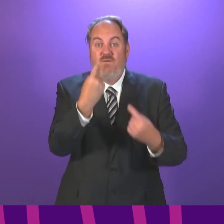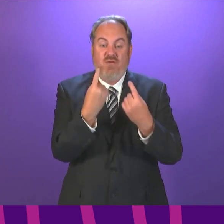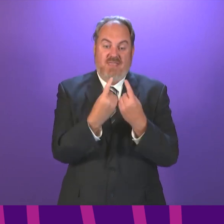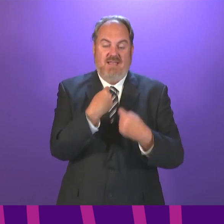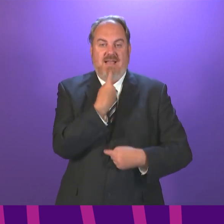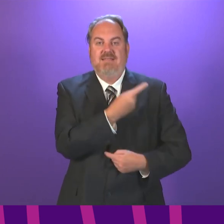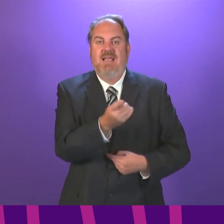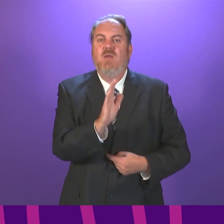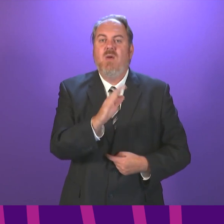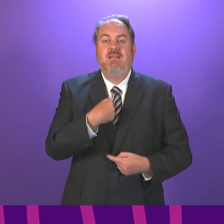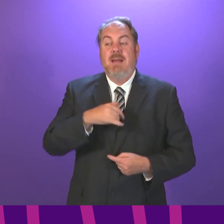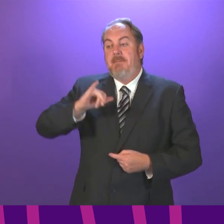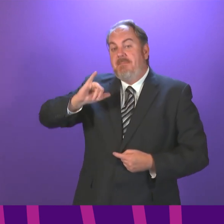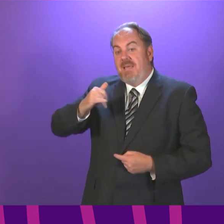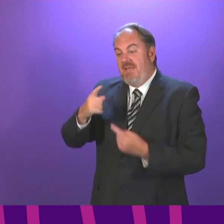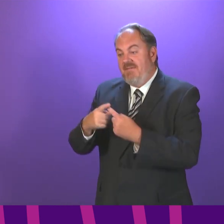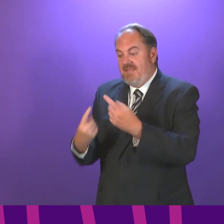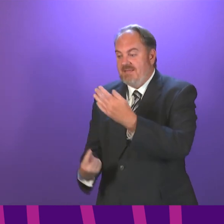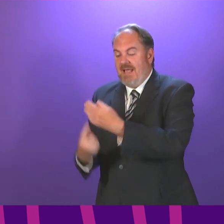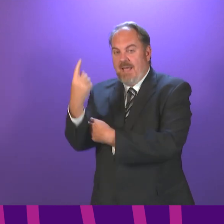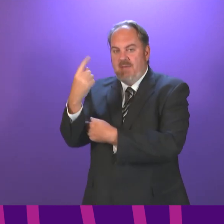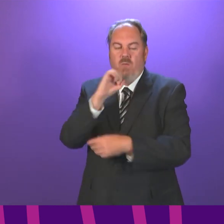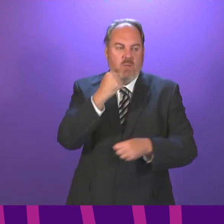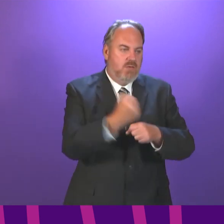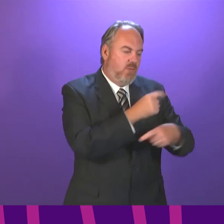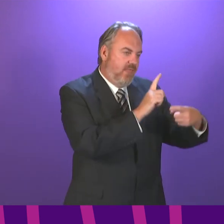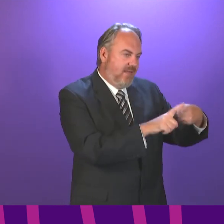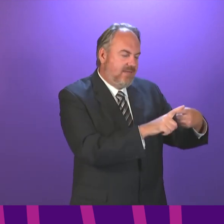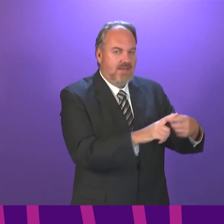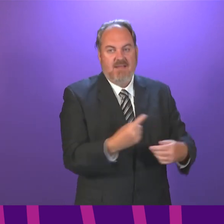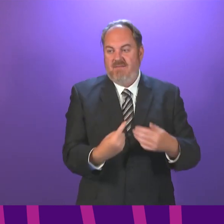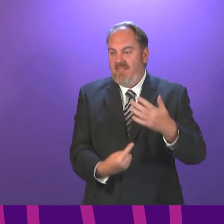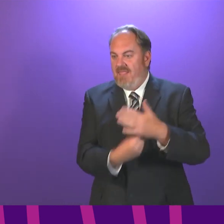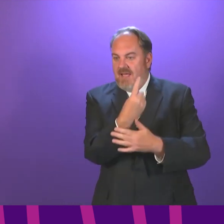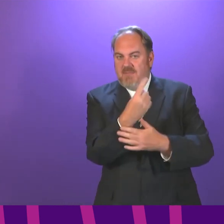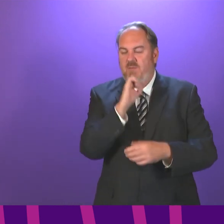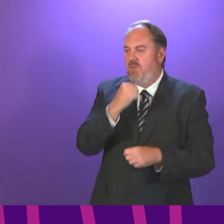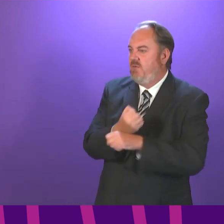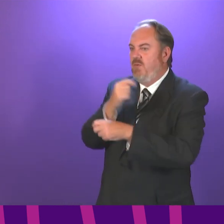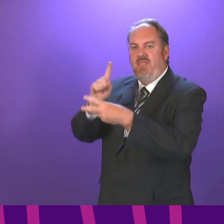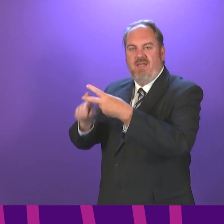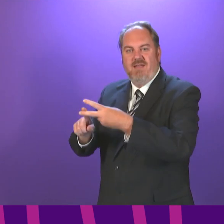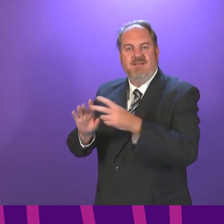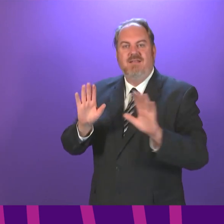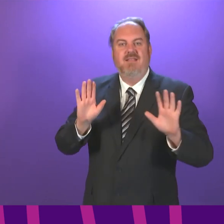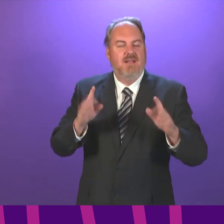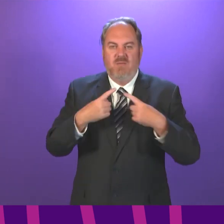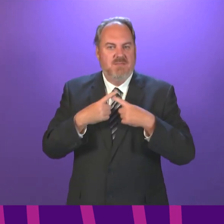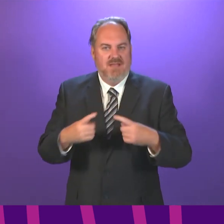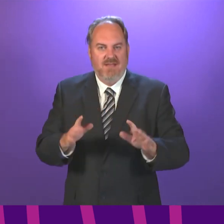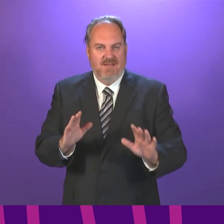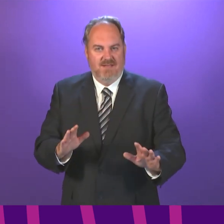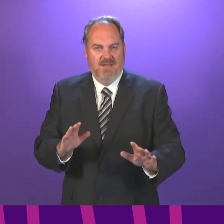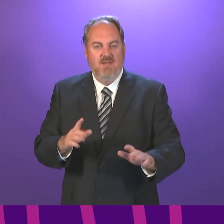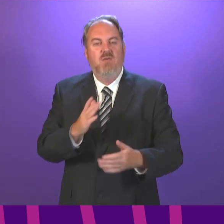things that we do decide are not right to do, and vaccine passports in total or in part may be one of those,